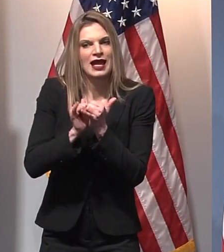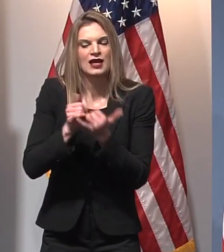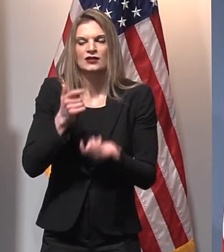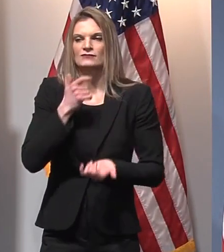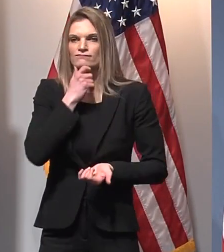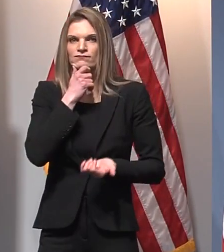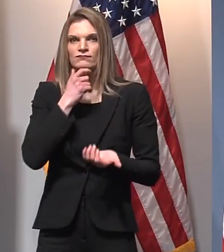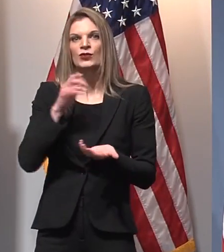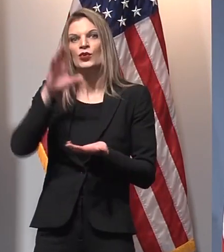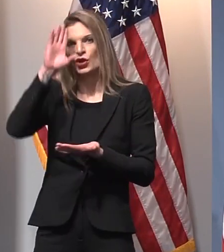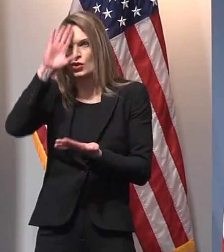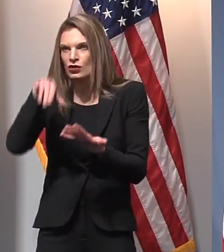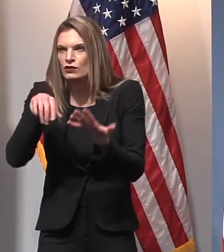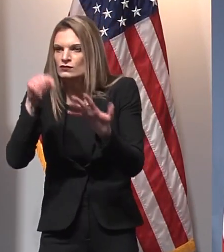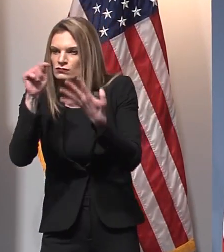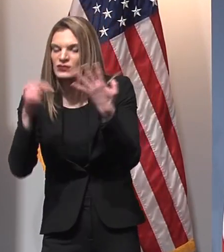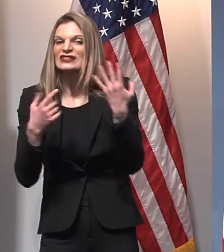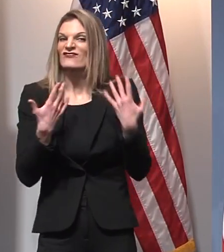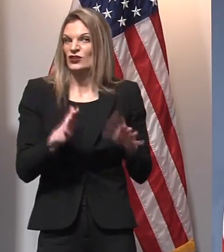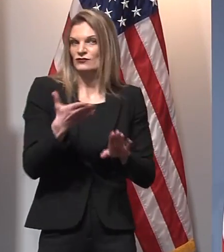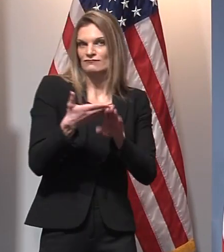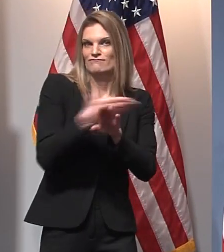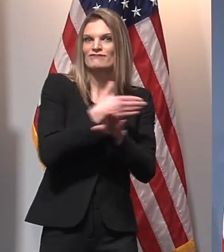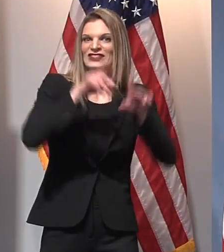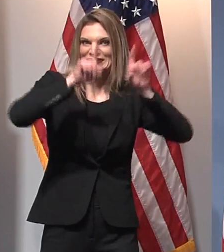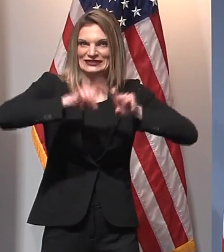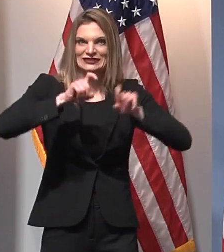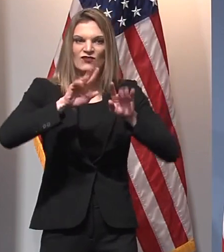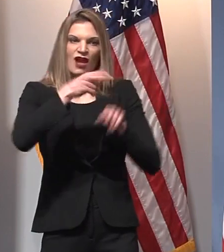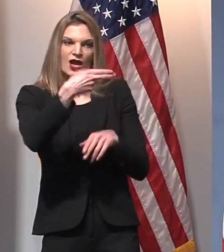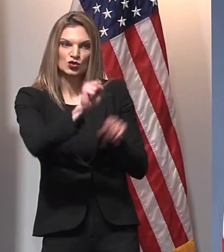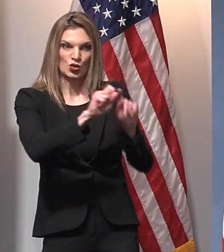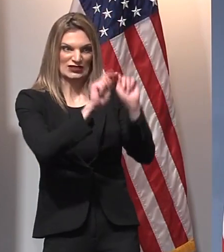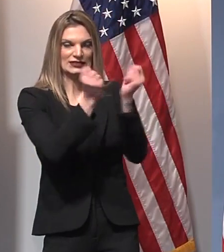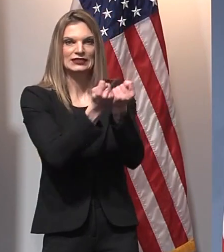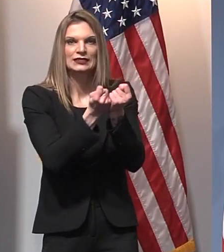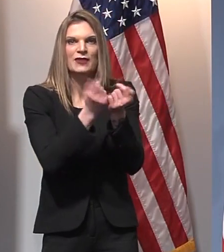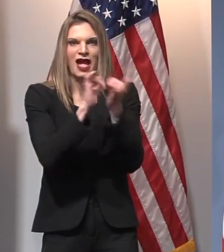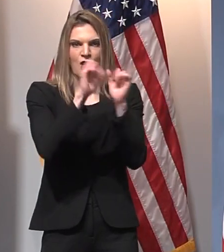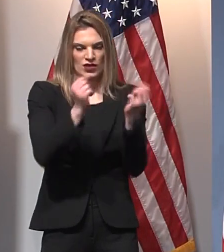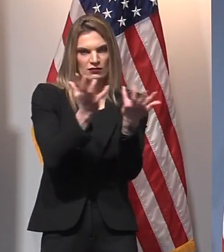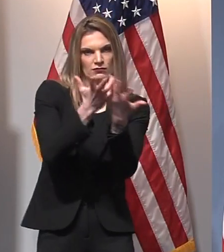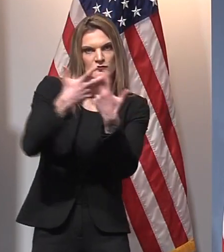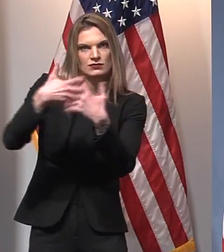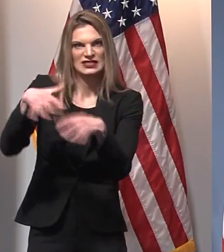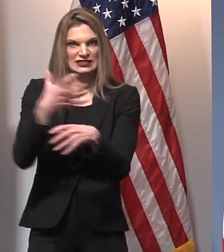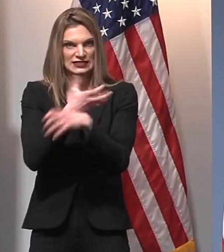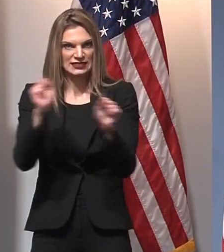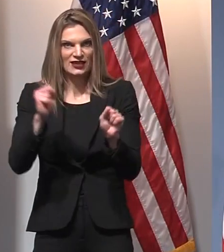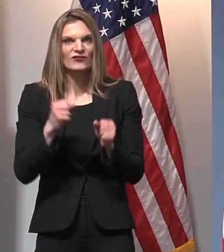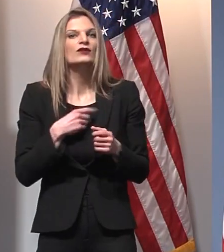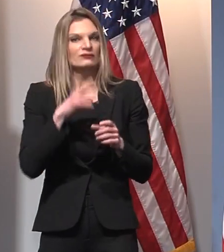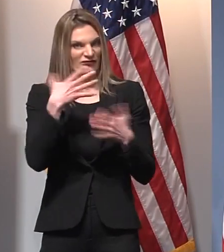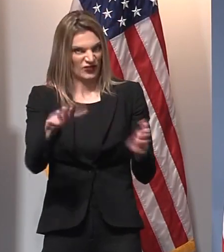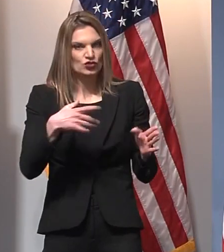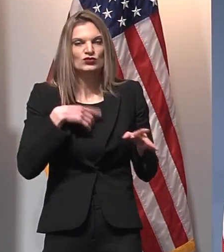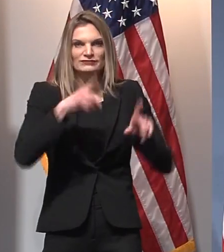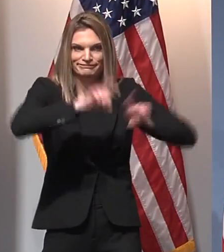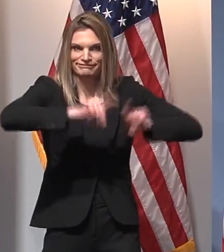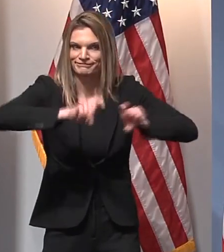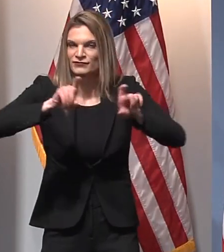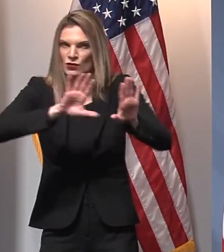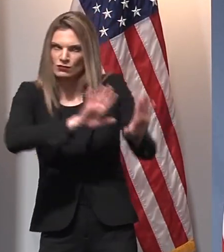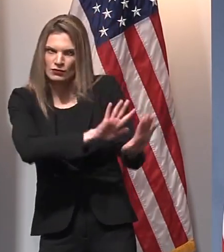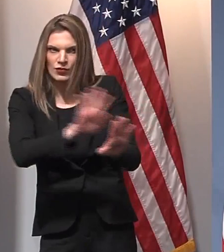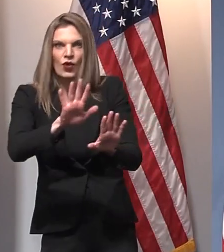settings after piloting a testing program for high school teams and announcing the My Safe Schools testing program, we